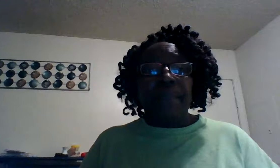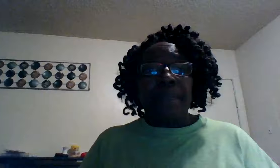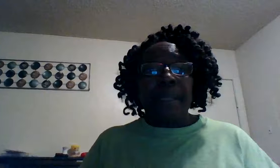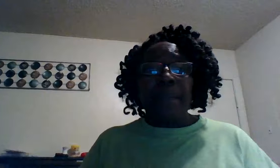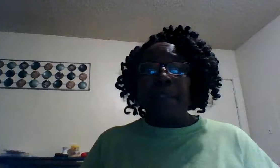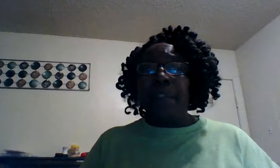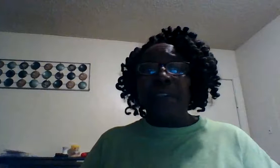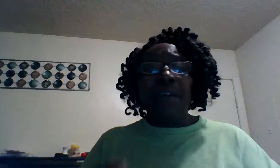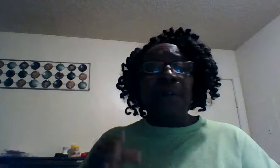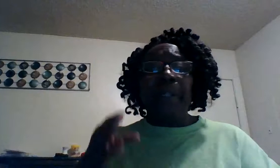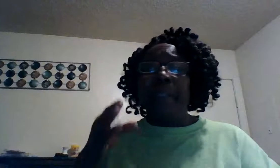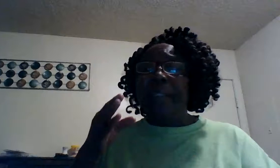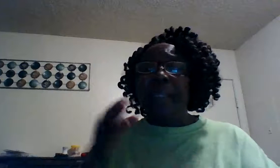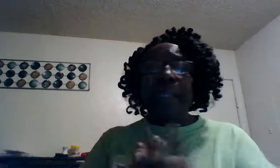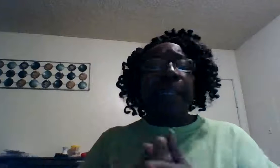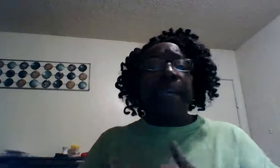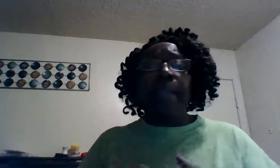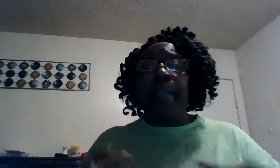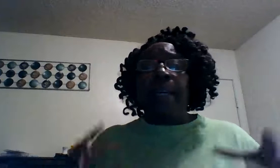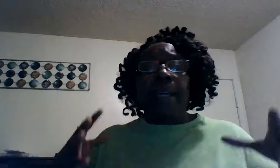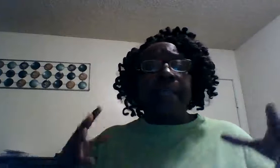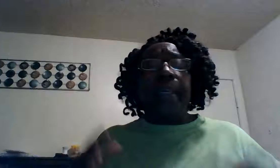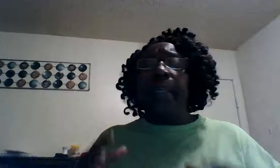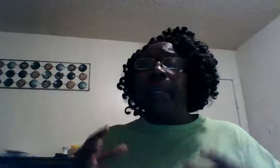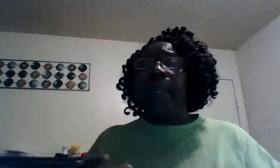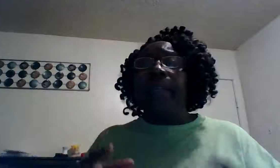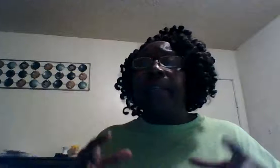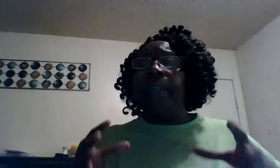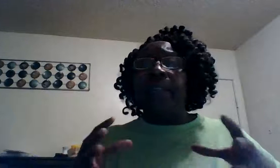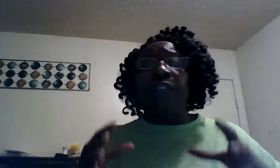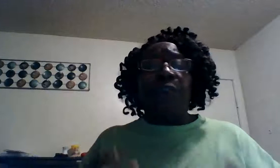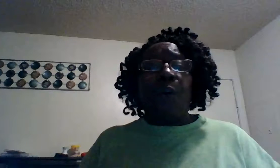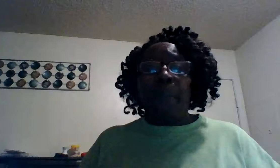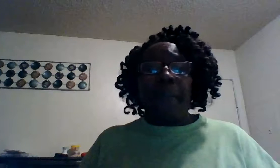it was a storm but he didn't let it it didn't let it destroy me